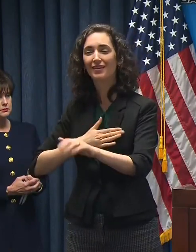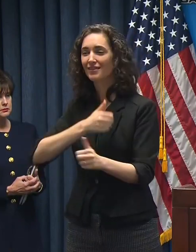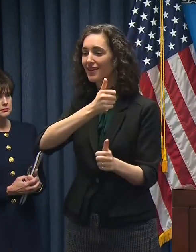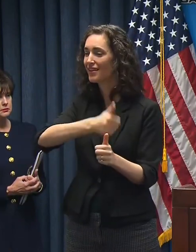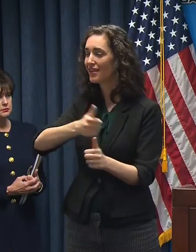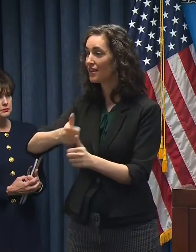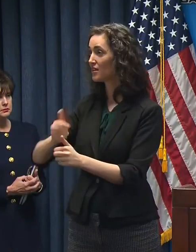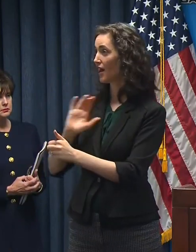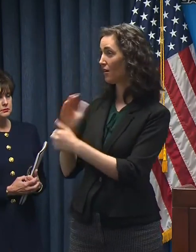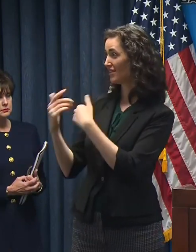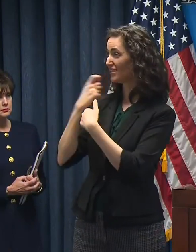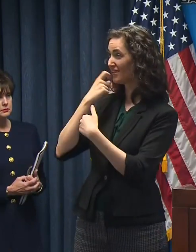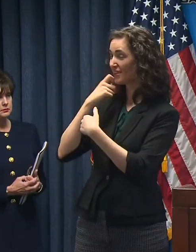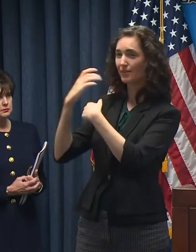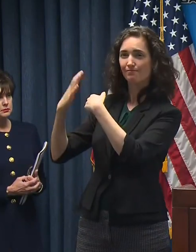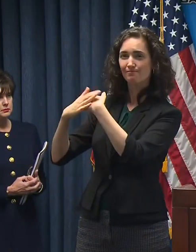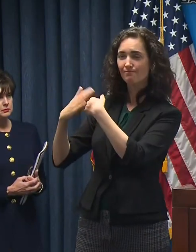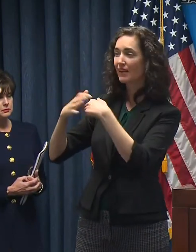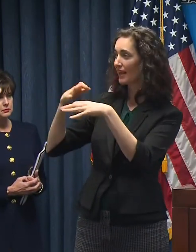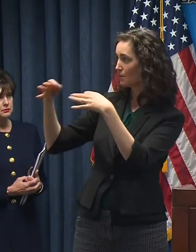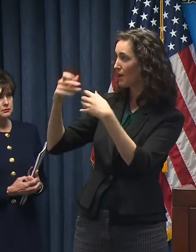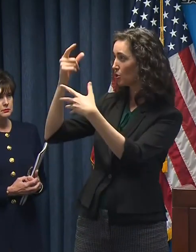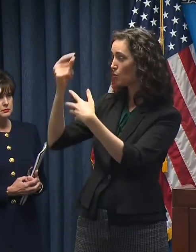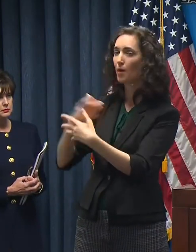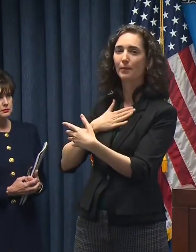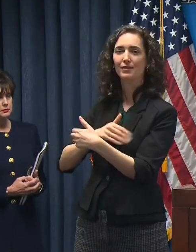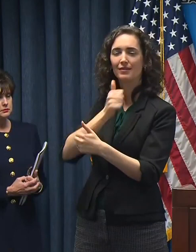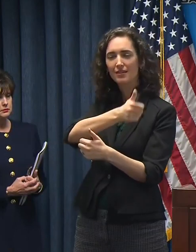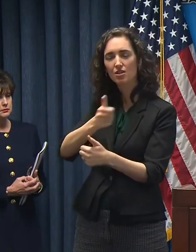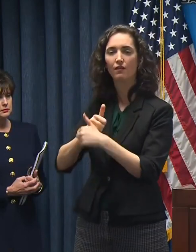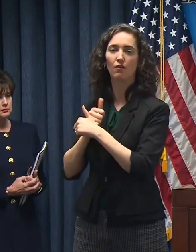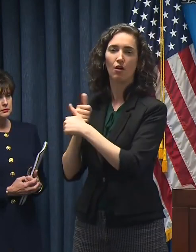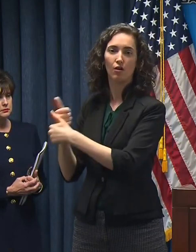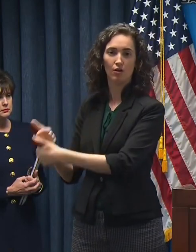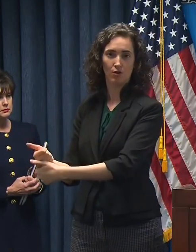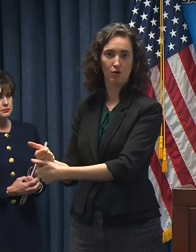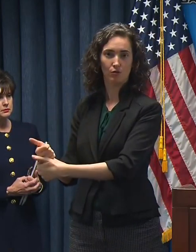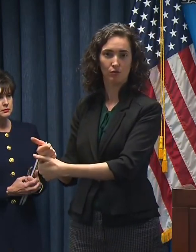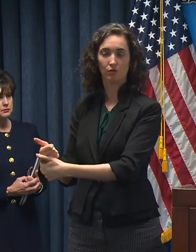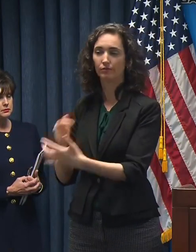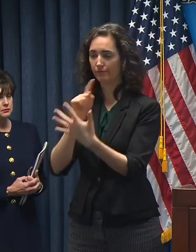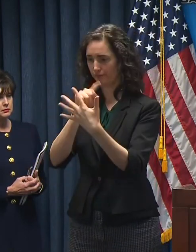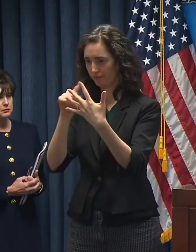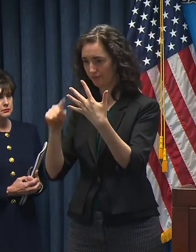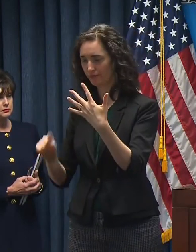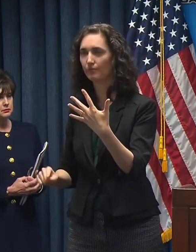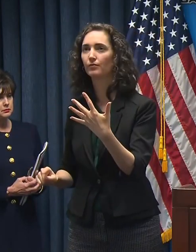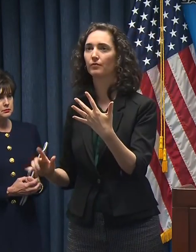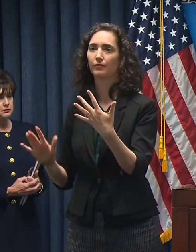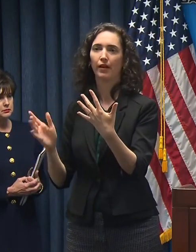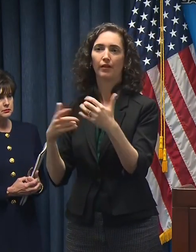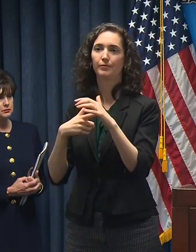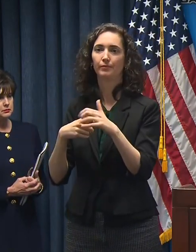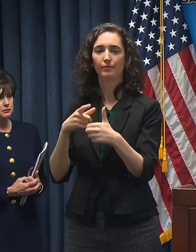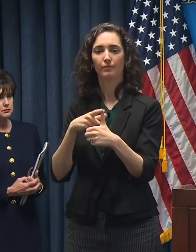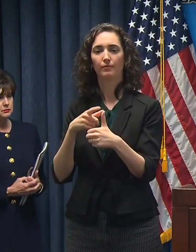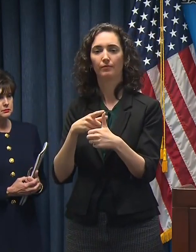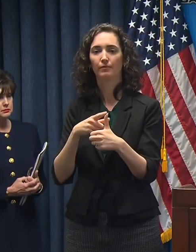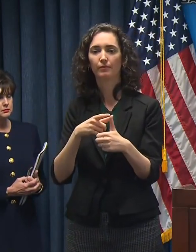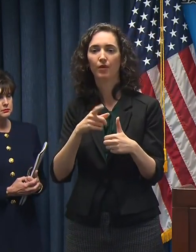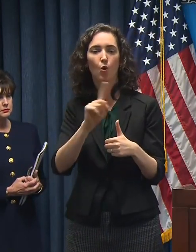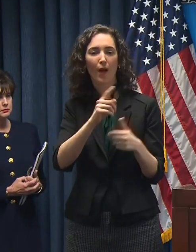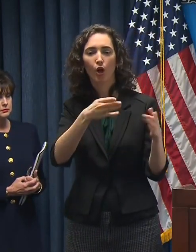precautions that we have put out. Everything from the closures